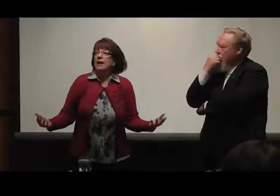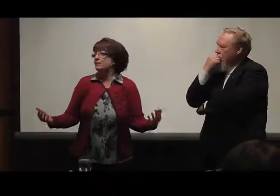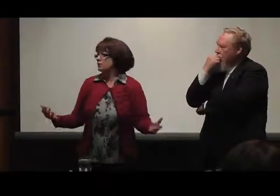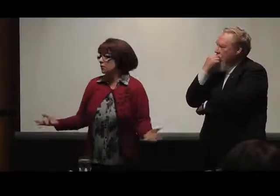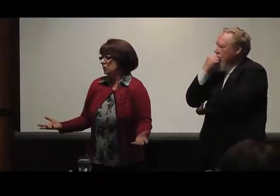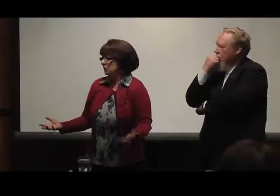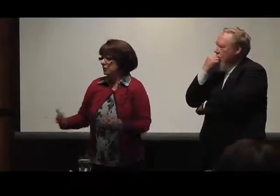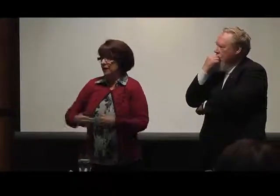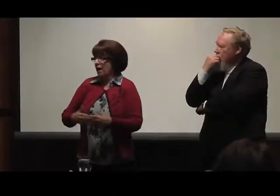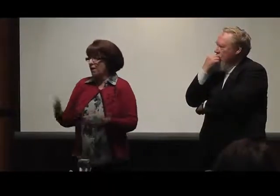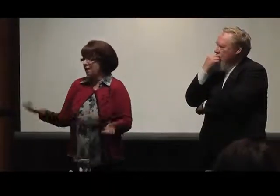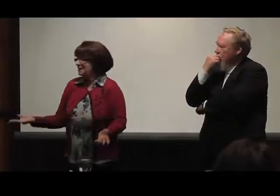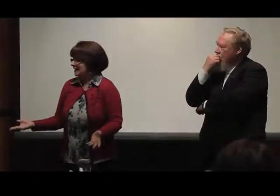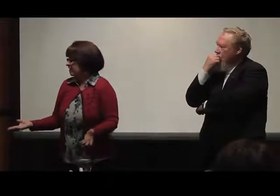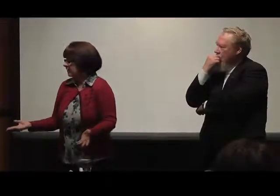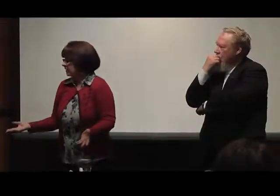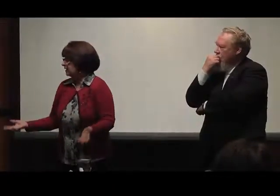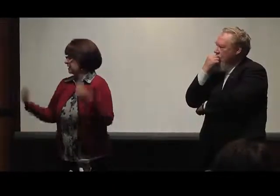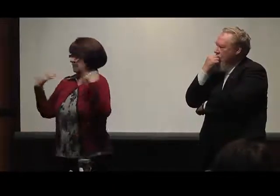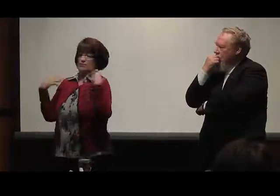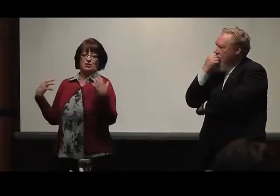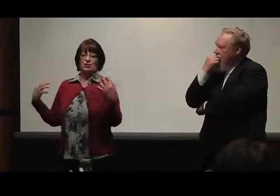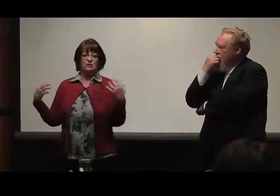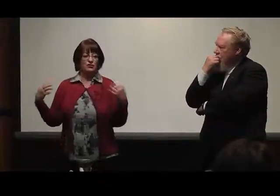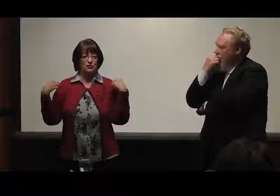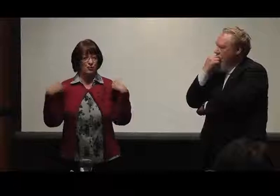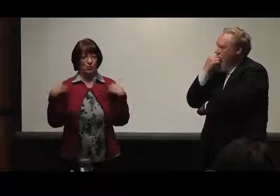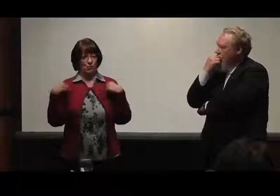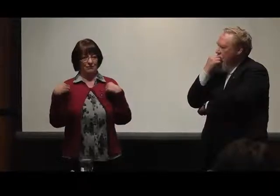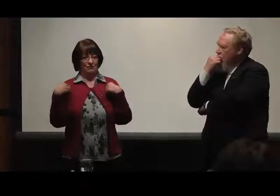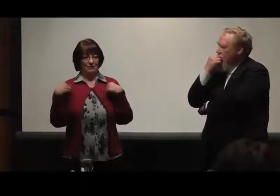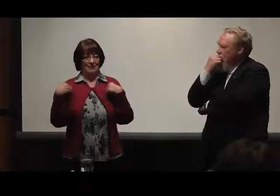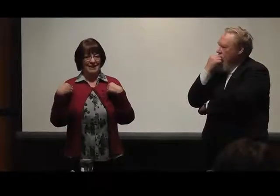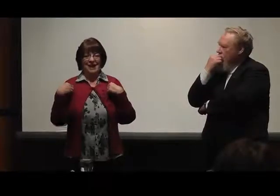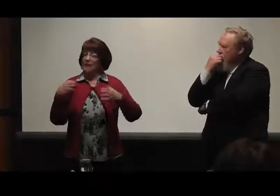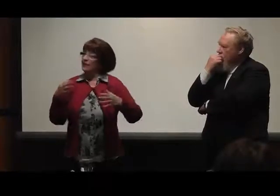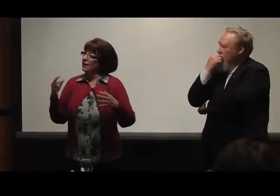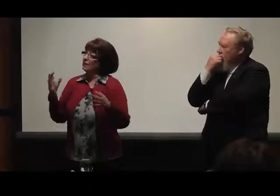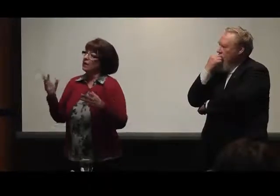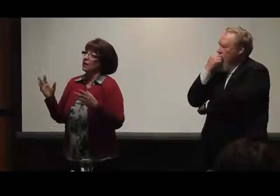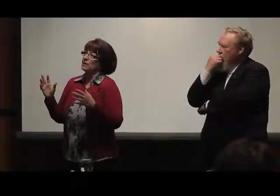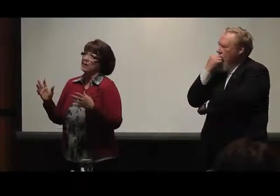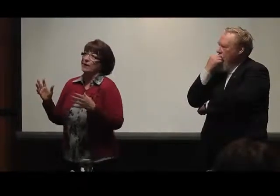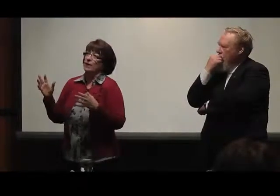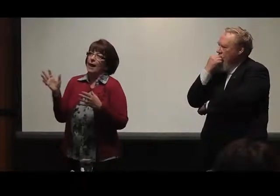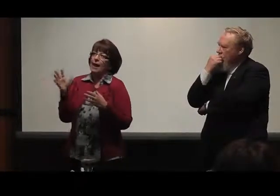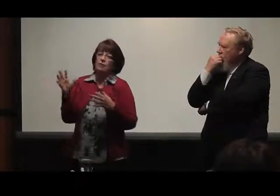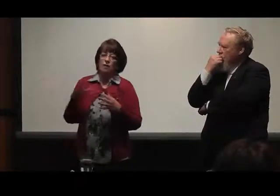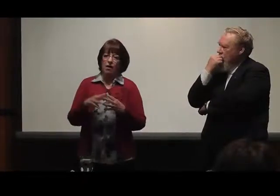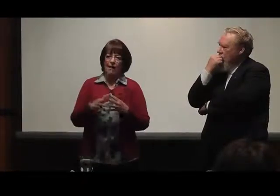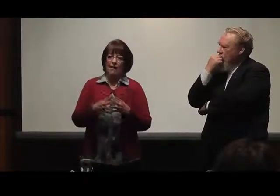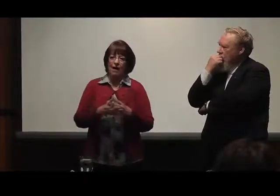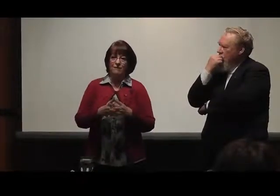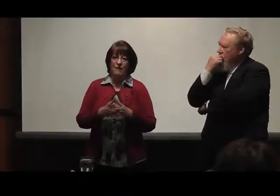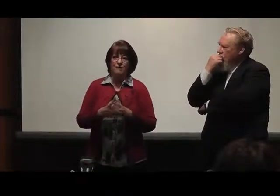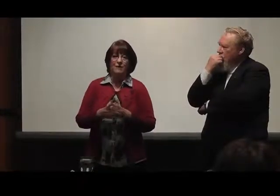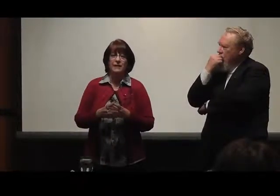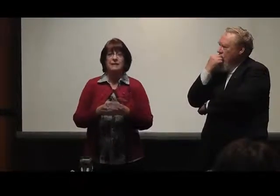and so brilliant. And I didn't tell anybody because I'm just so cool. And then when I'm about eight or nine, I found out that it